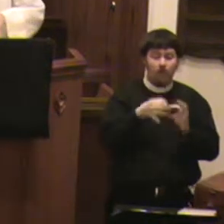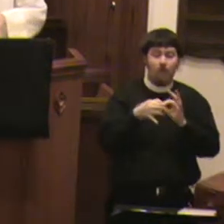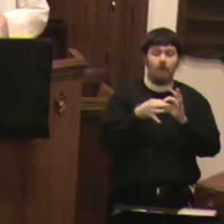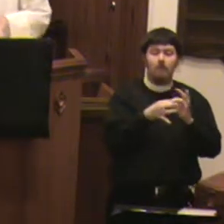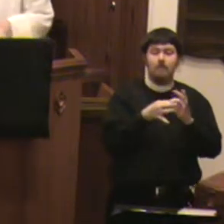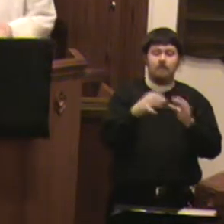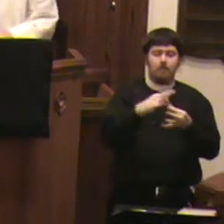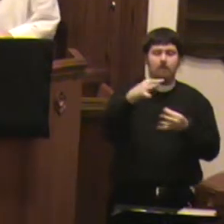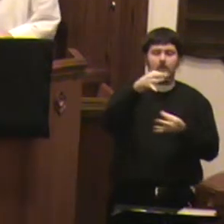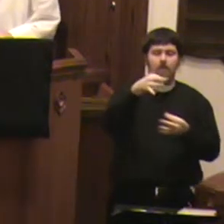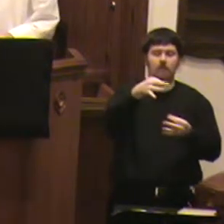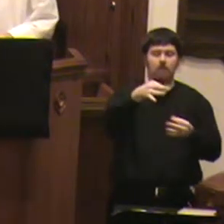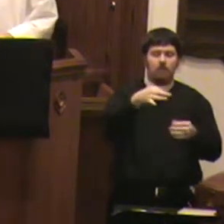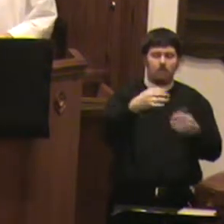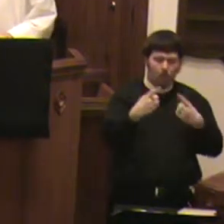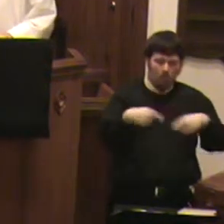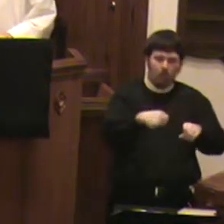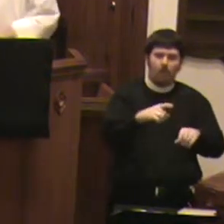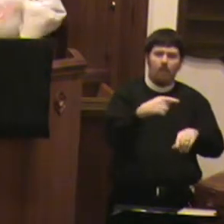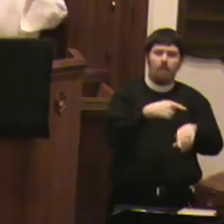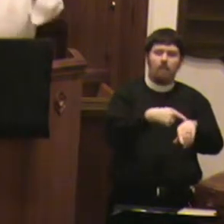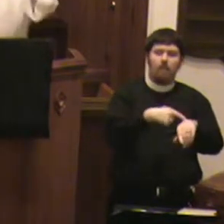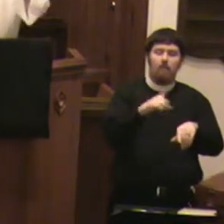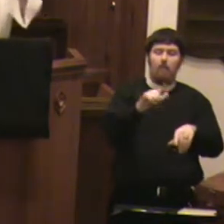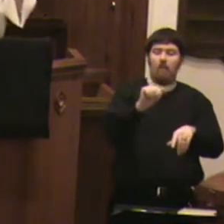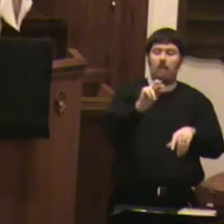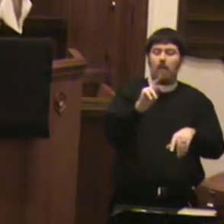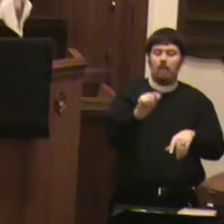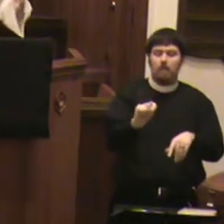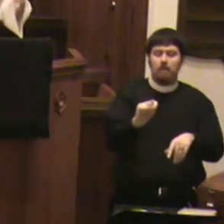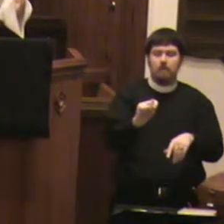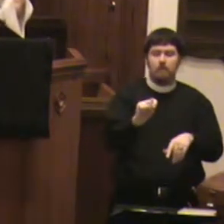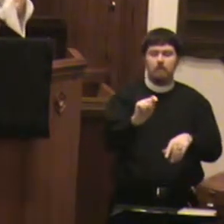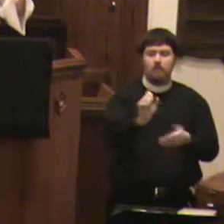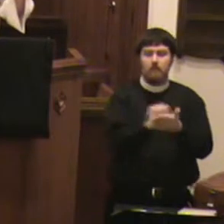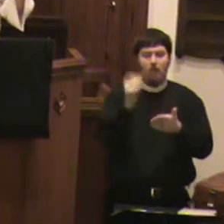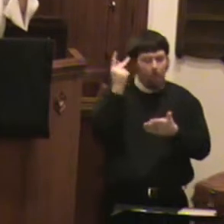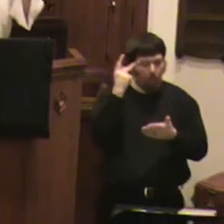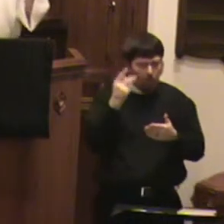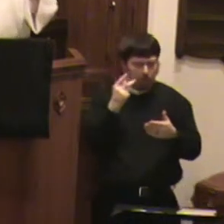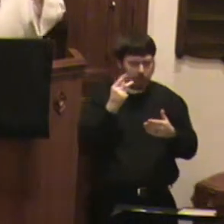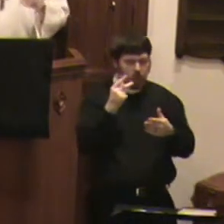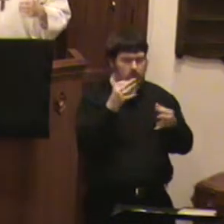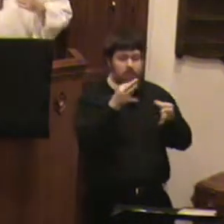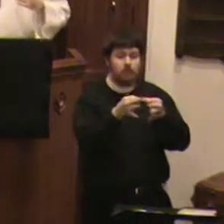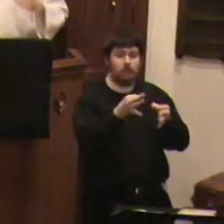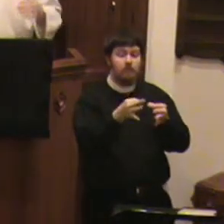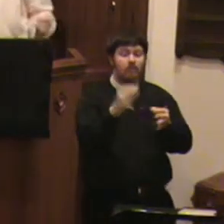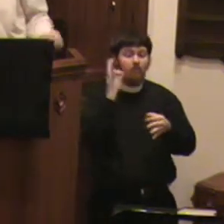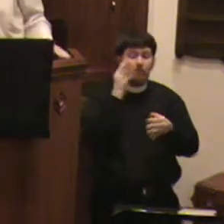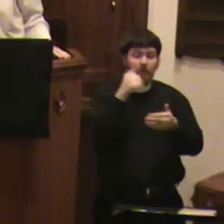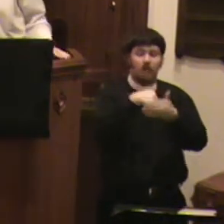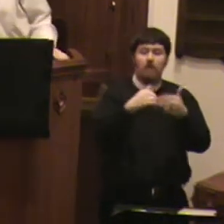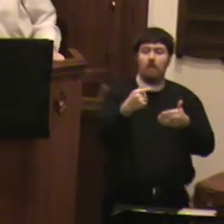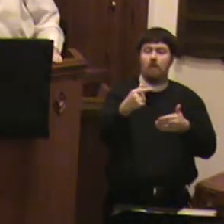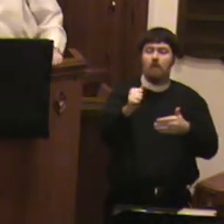this season of Lent. Paul describes the fruit in Galatians chapter 5.